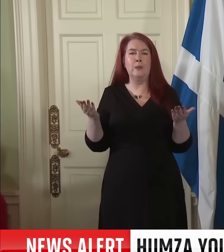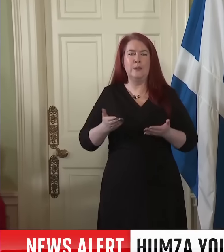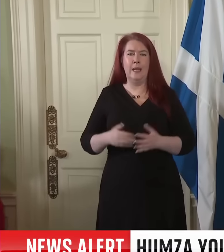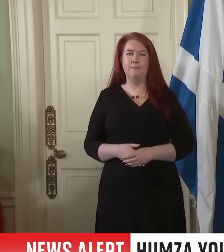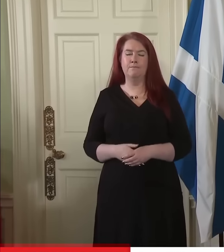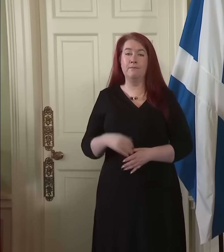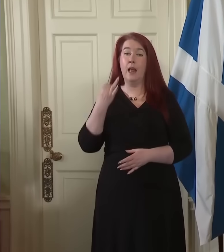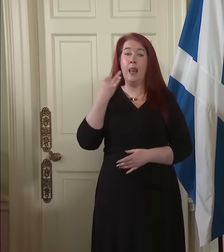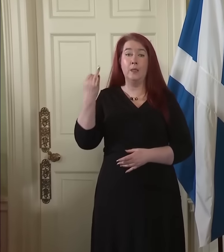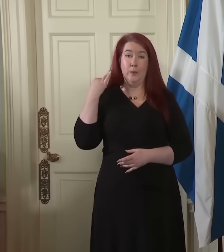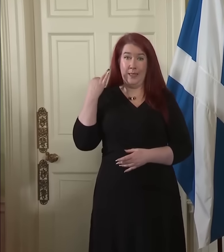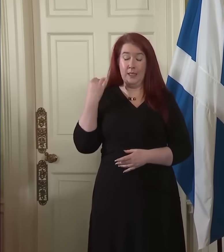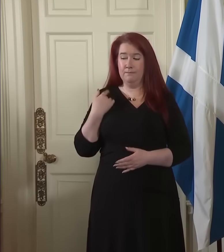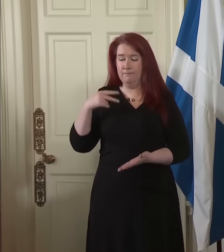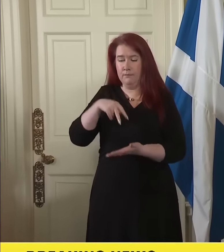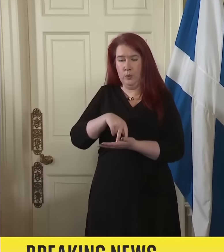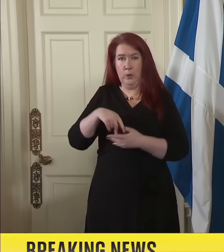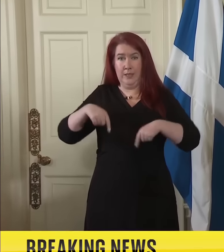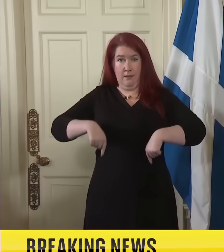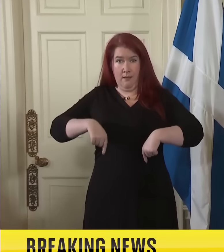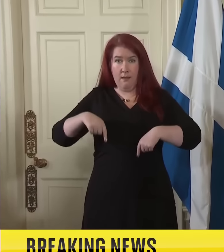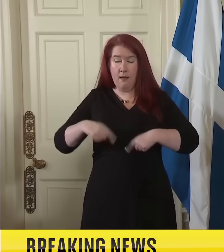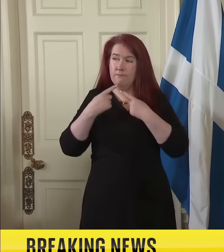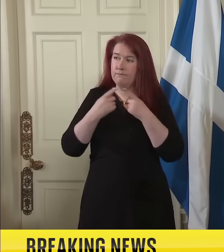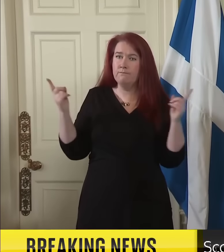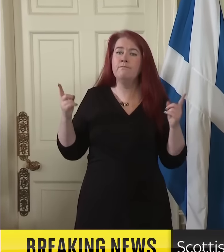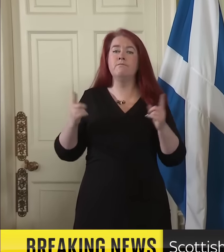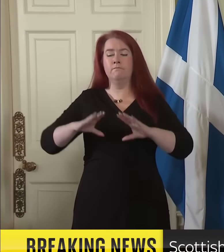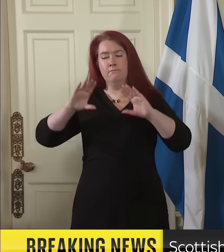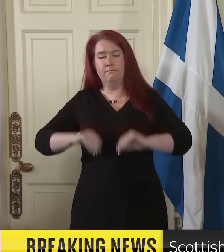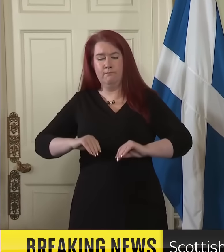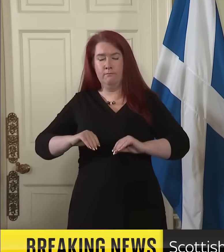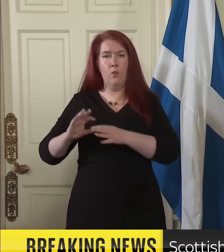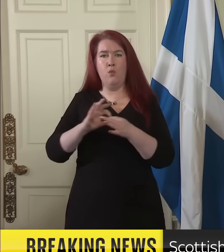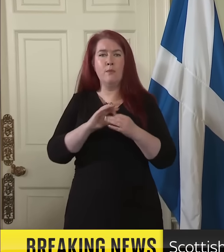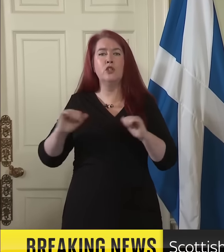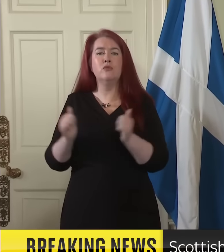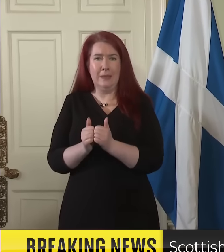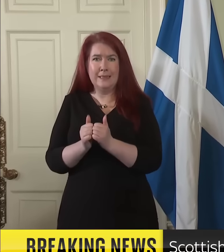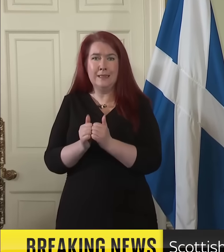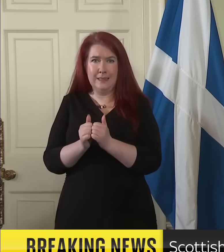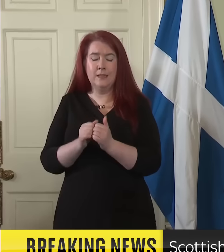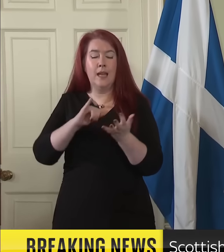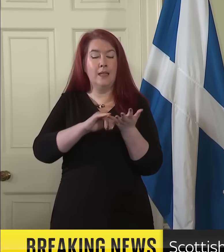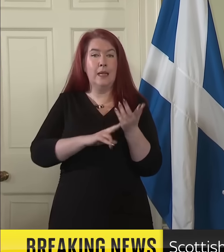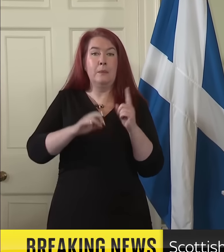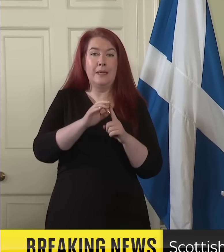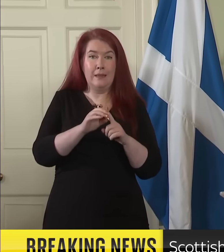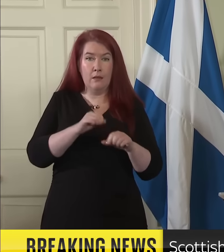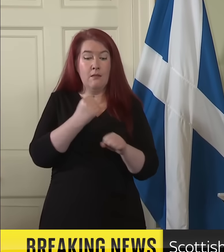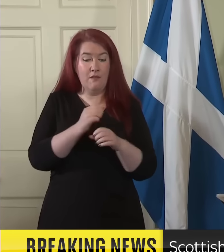Last week, I stood here to announce the ending of the cooperation agreement between the SNP